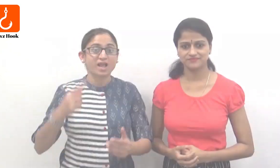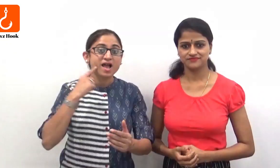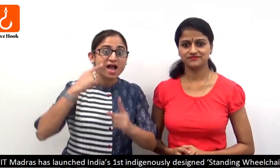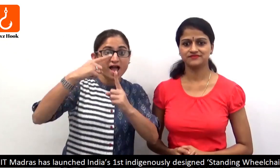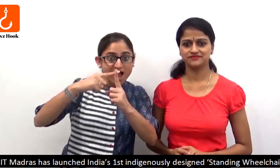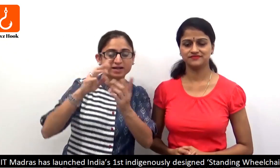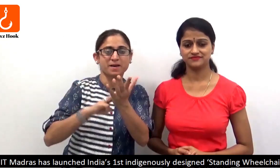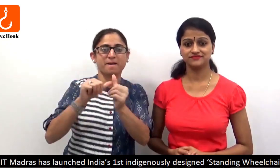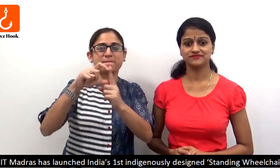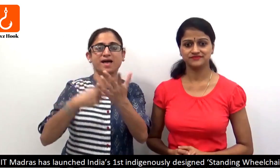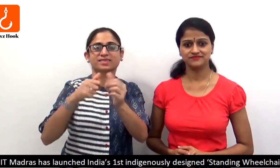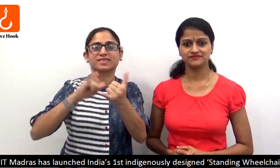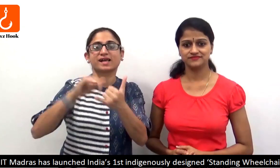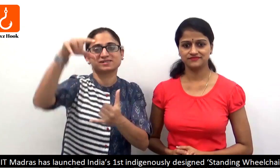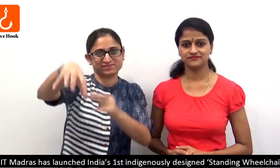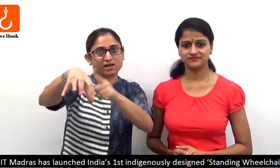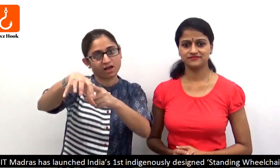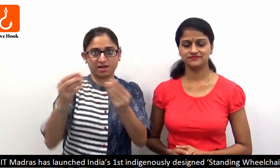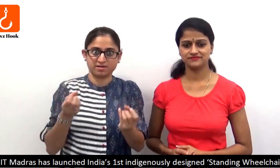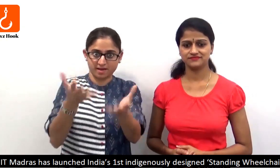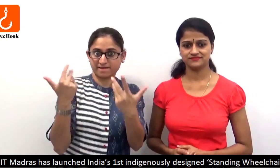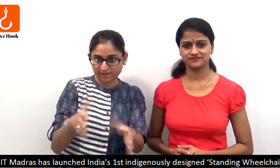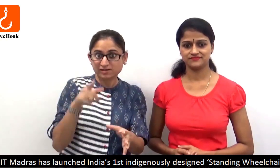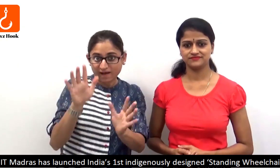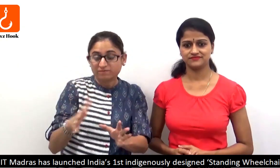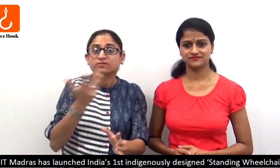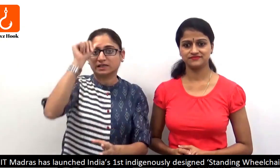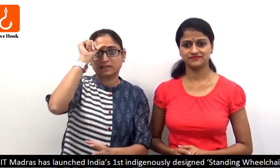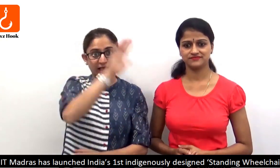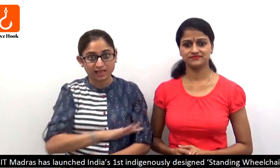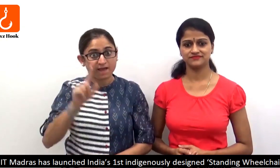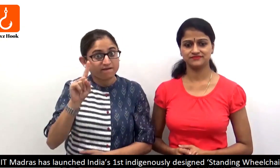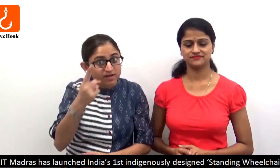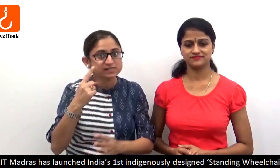PICFAR has launched India's first indigenously designed standing wheelchair.